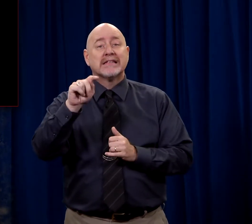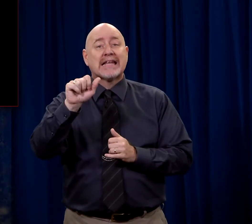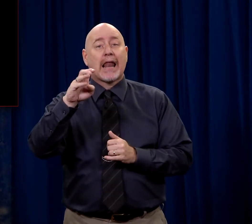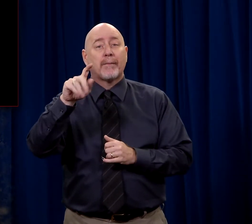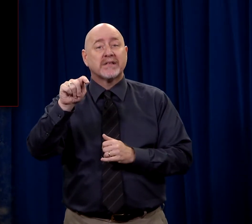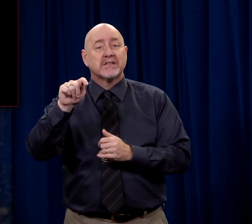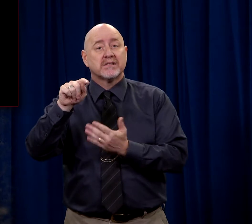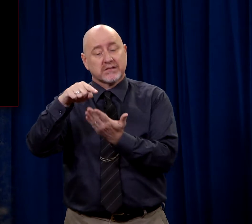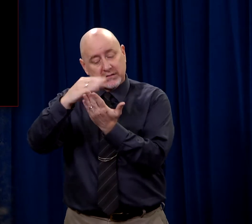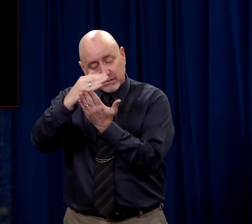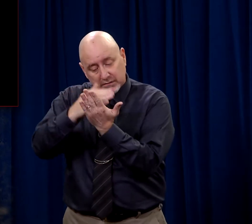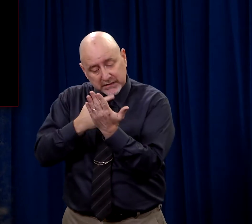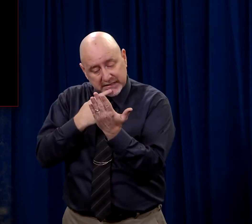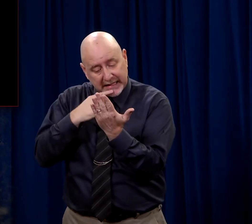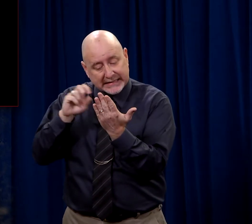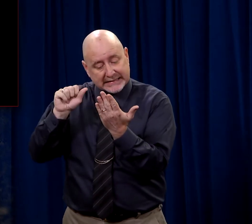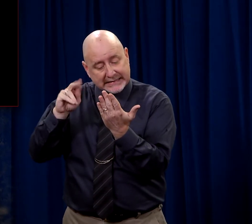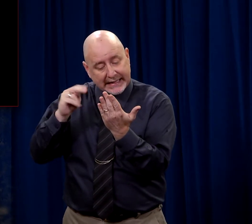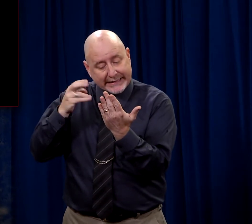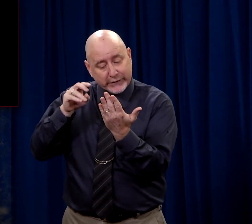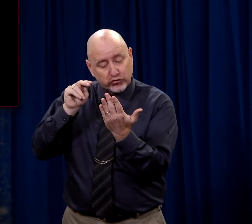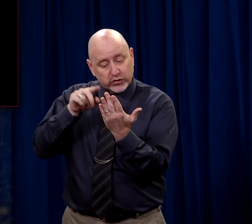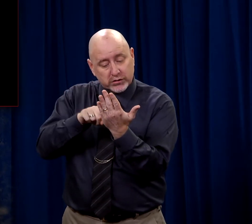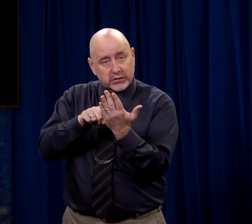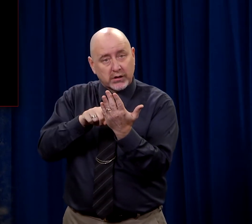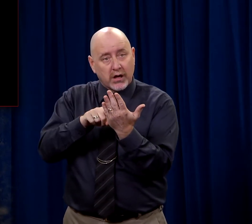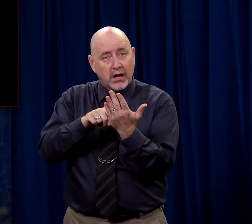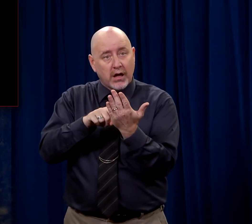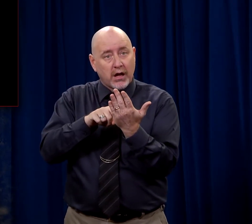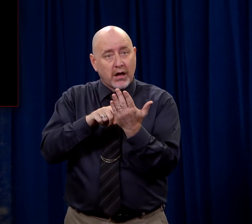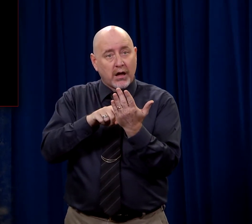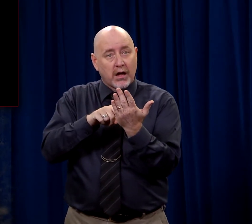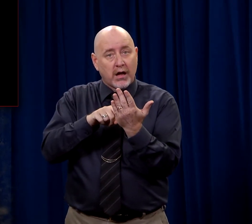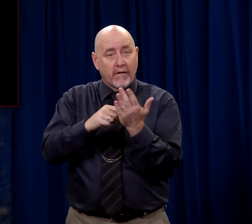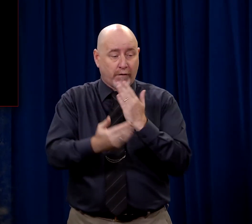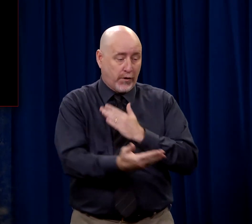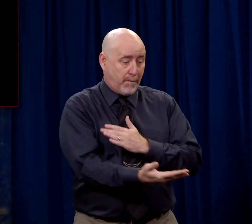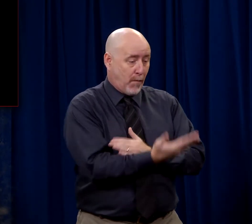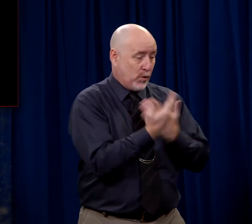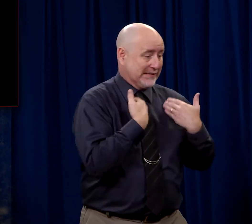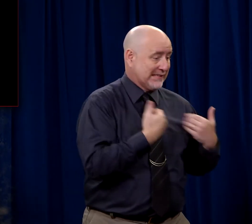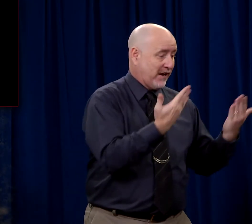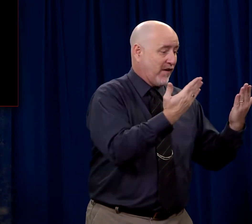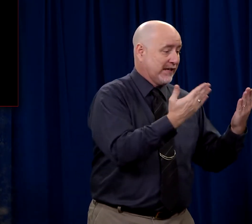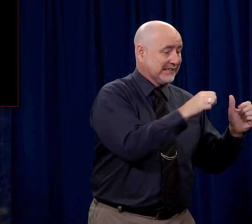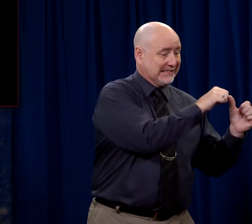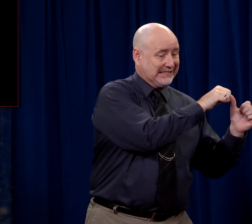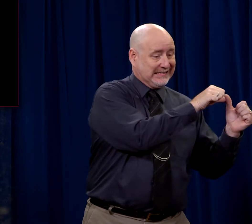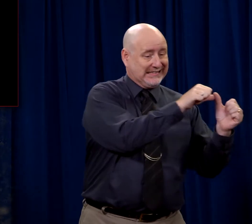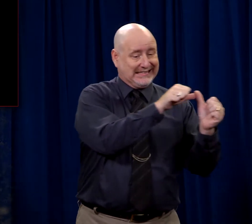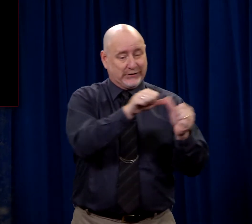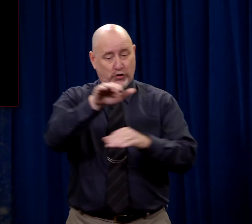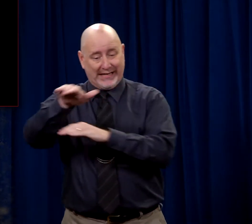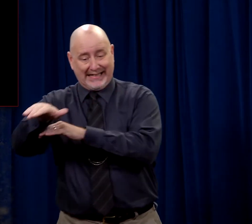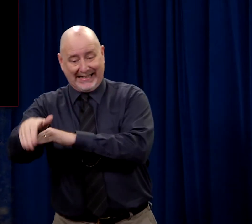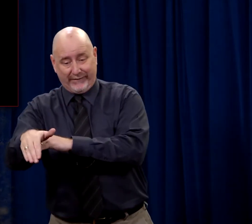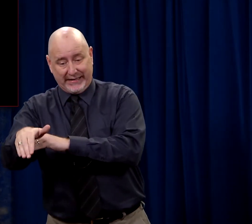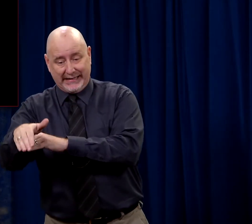Talmud stated the Sanhedrin was to set from the close of the morning sacrifice to the time of the evening sacrifice.